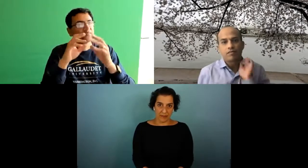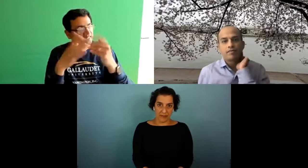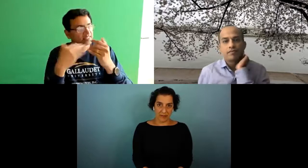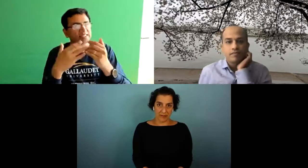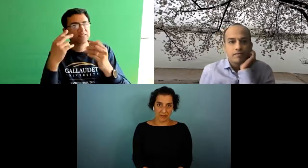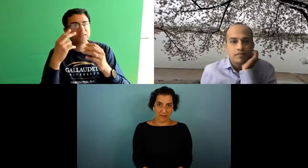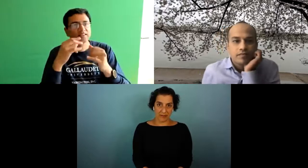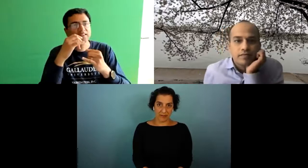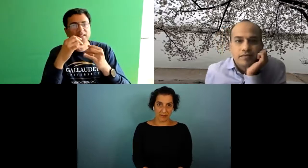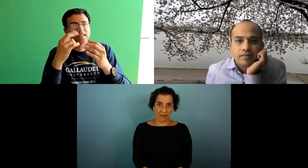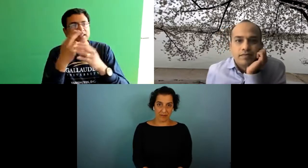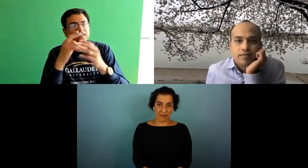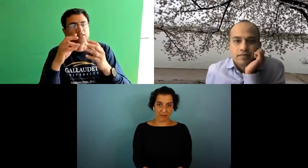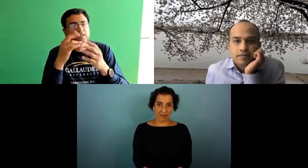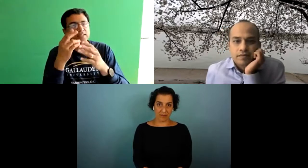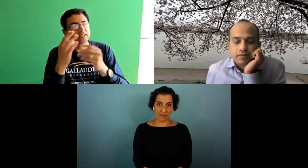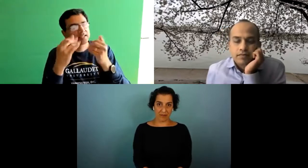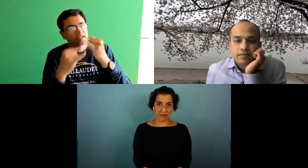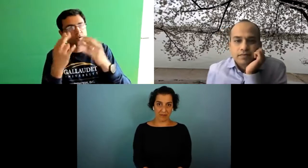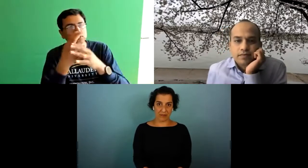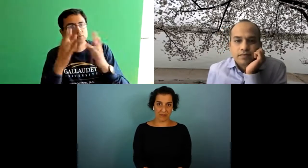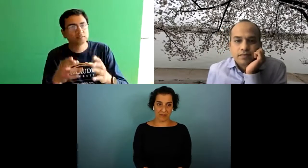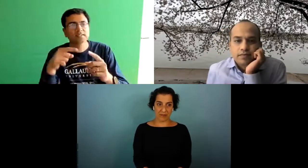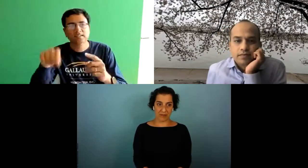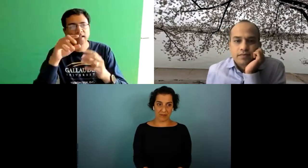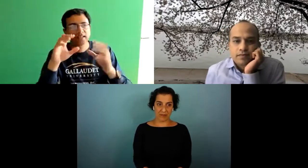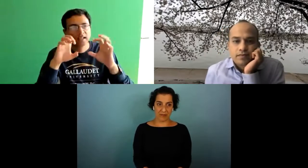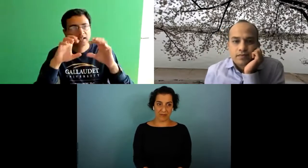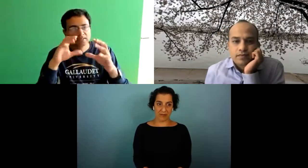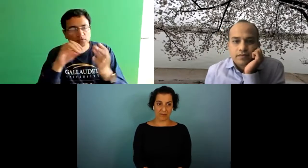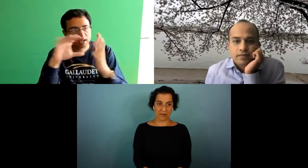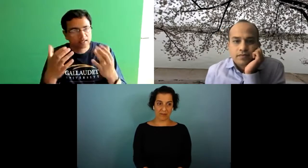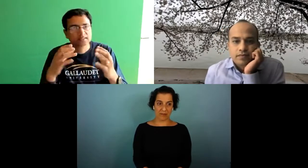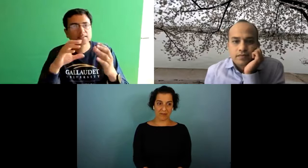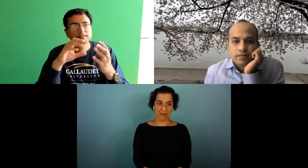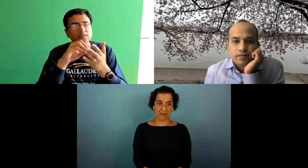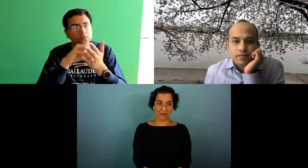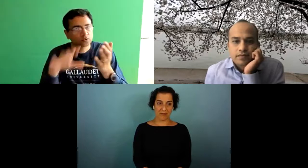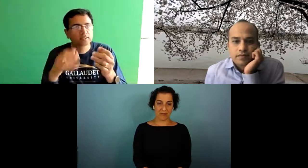and you know have them make something that an end user